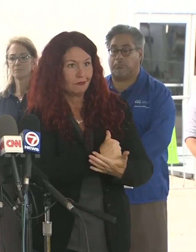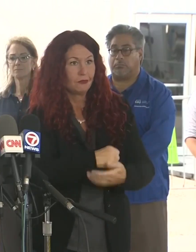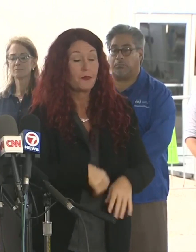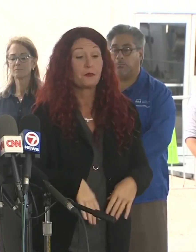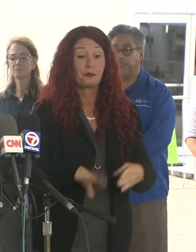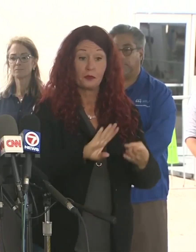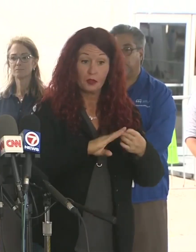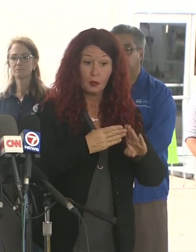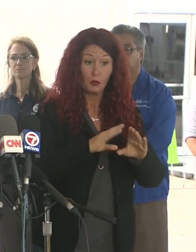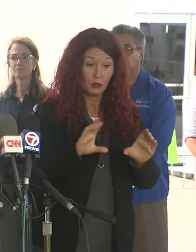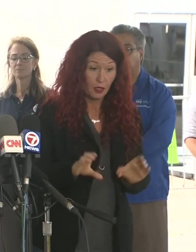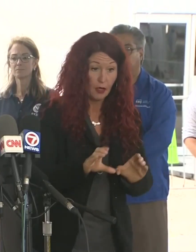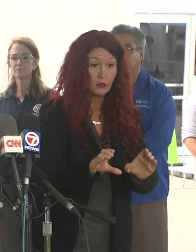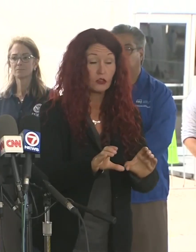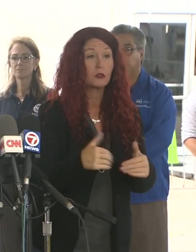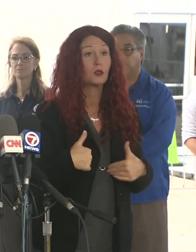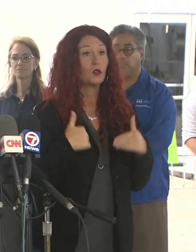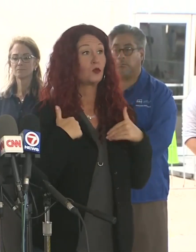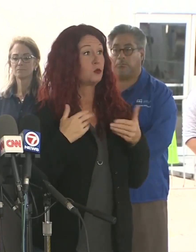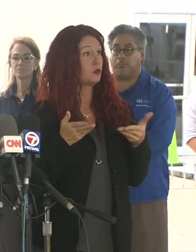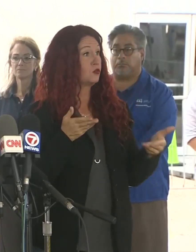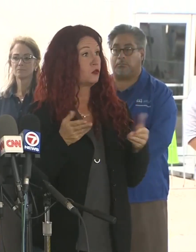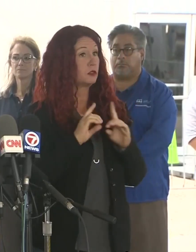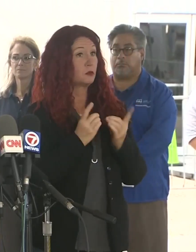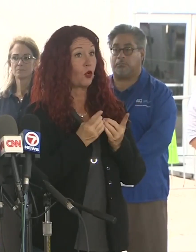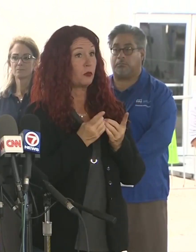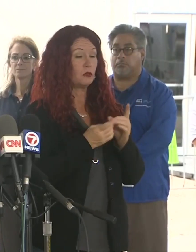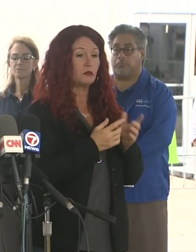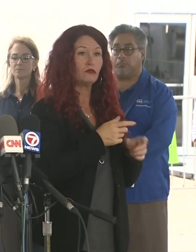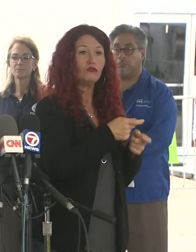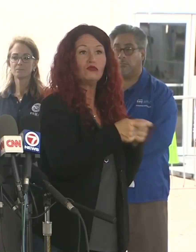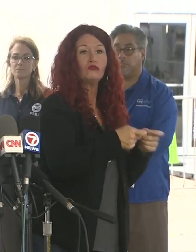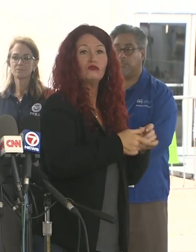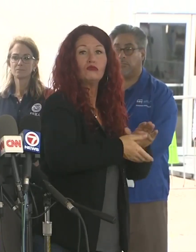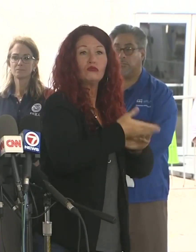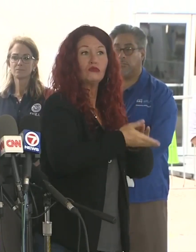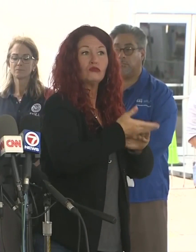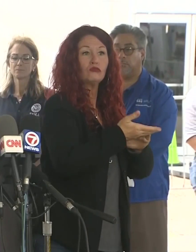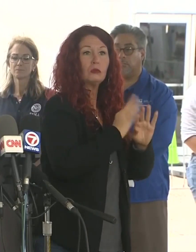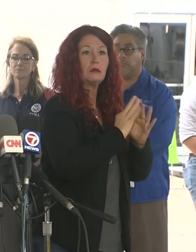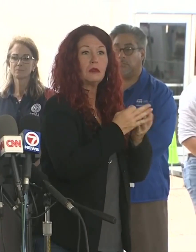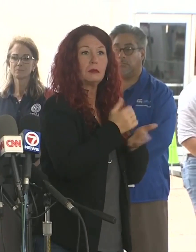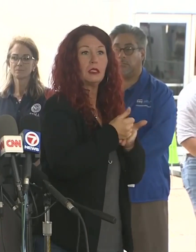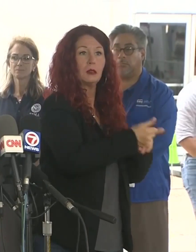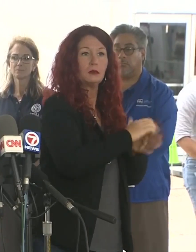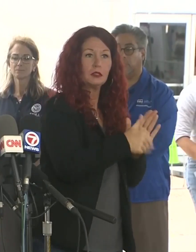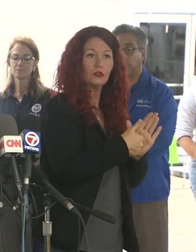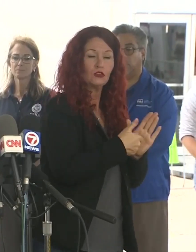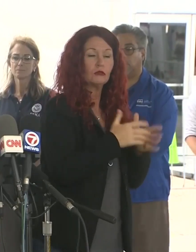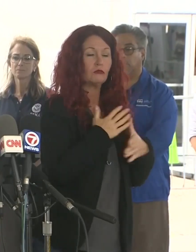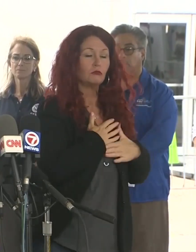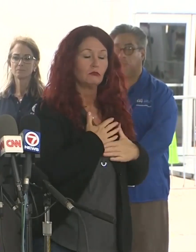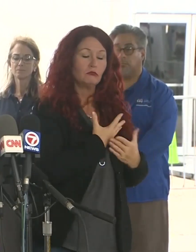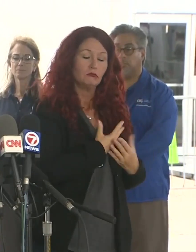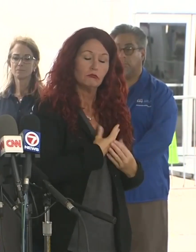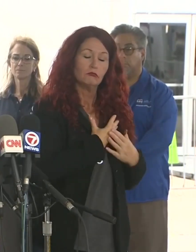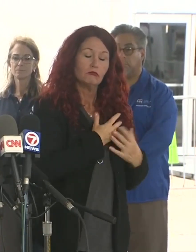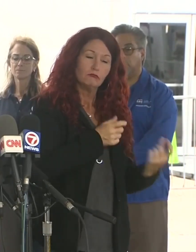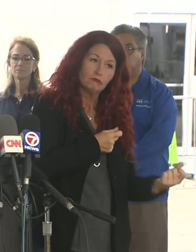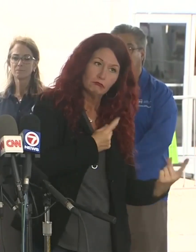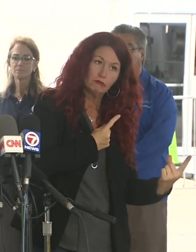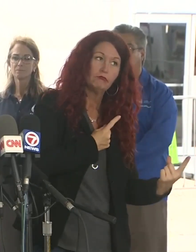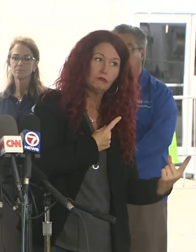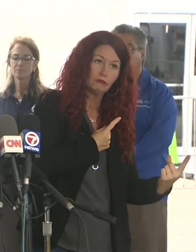Services Department is running the Family Assistance Center with enormous care and compassion. And we also have our Water and Sewer